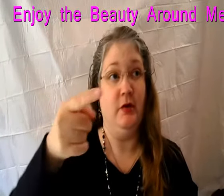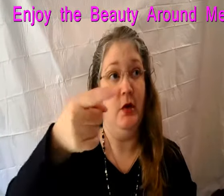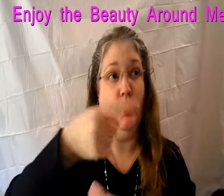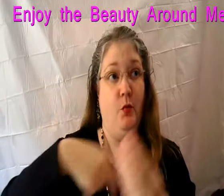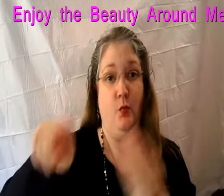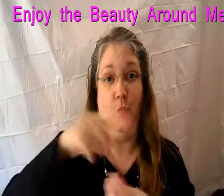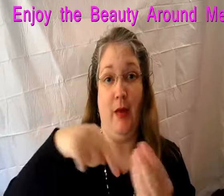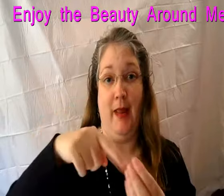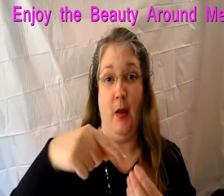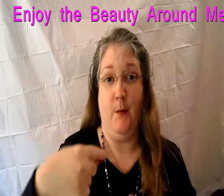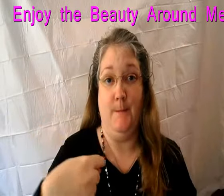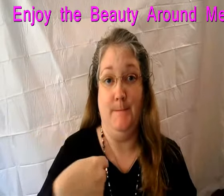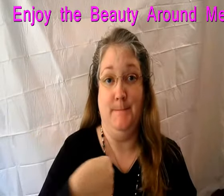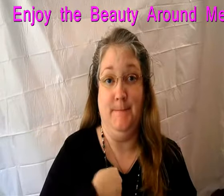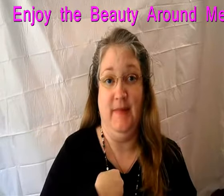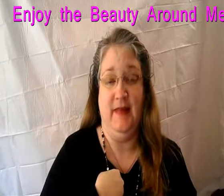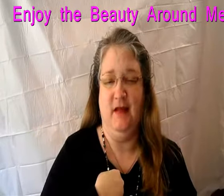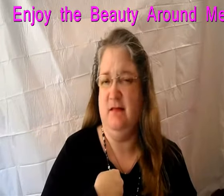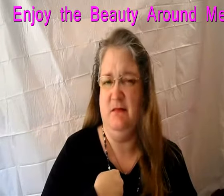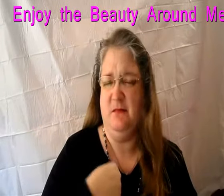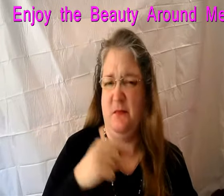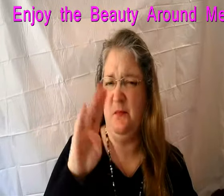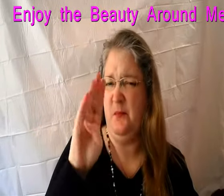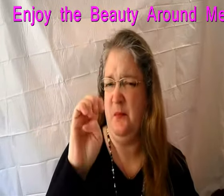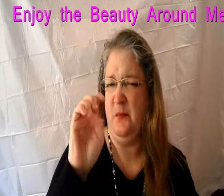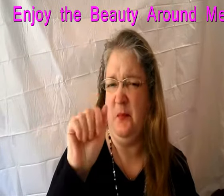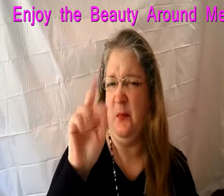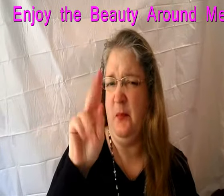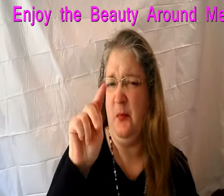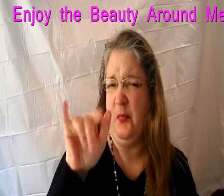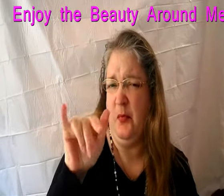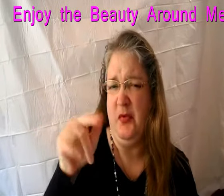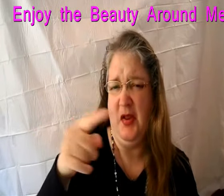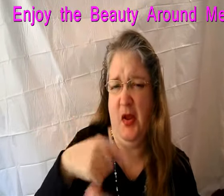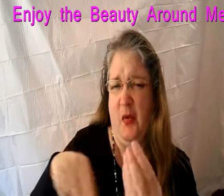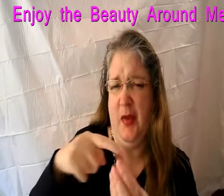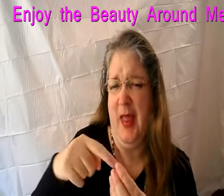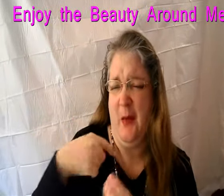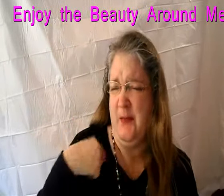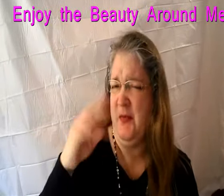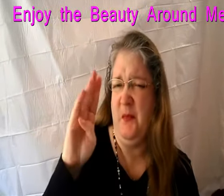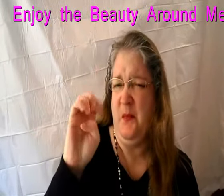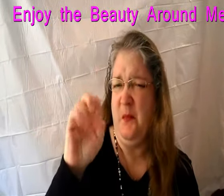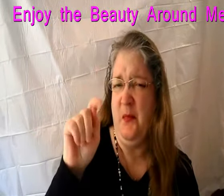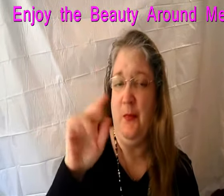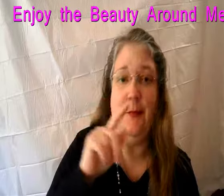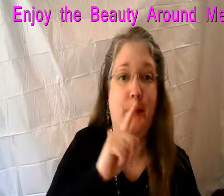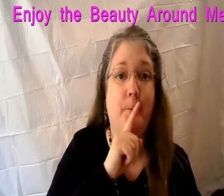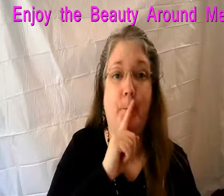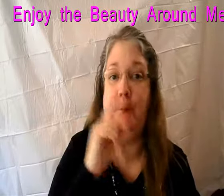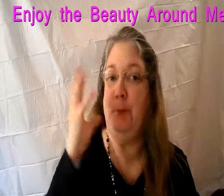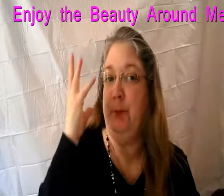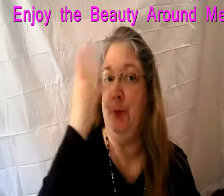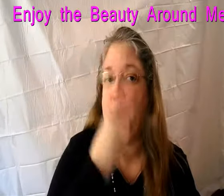overcome sin When the world says I can, yes I can